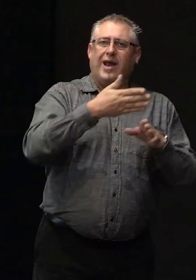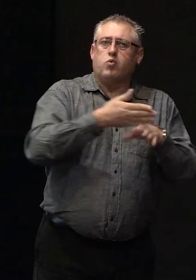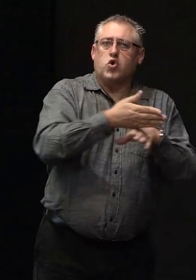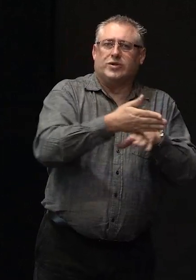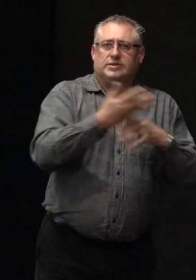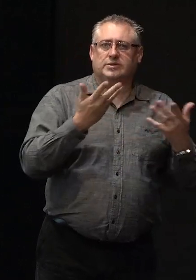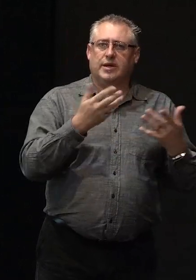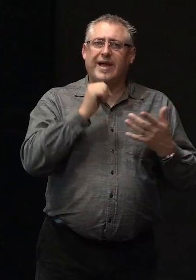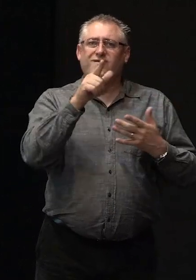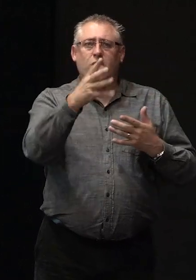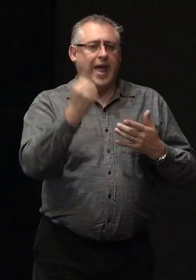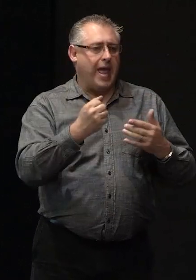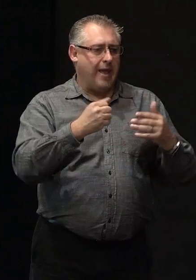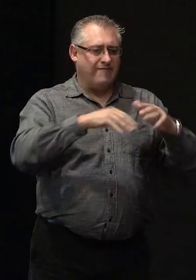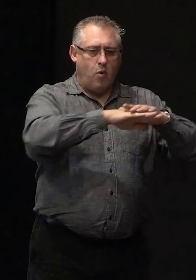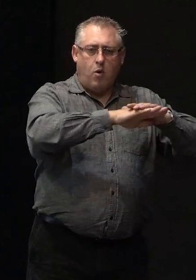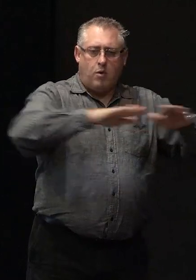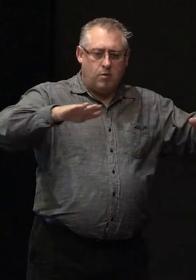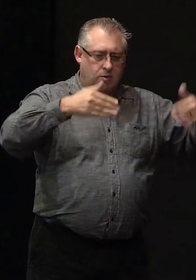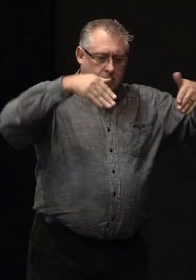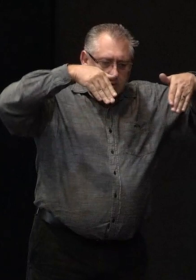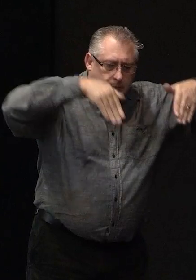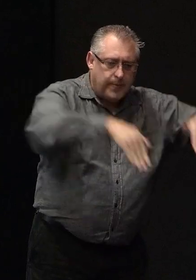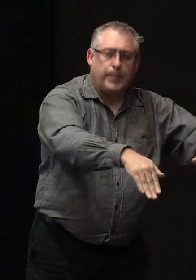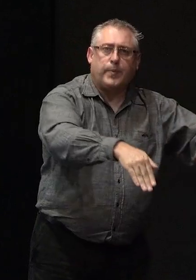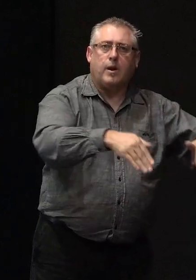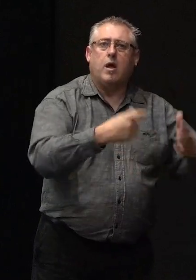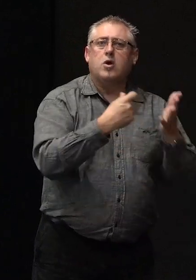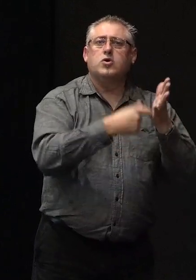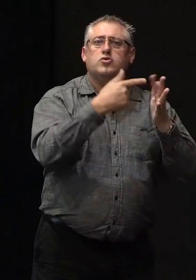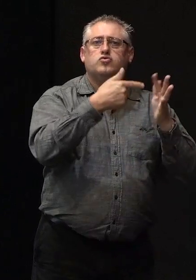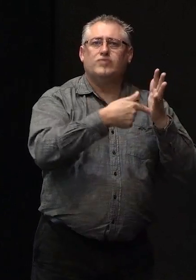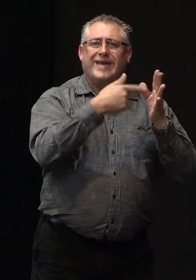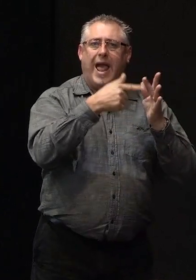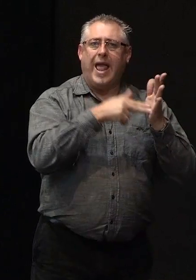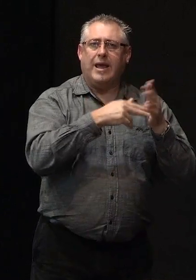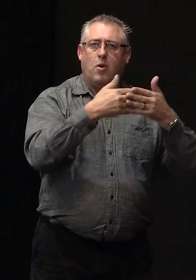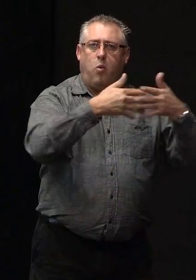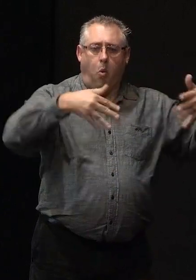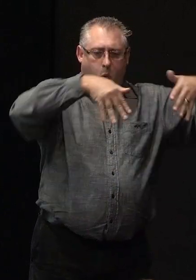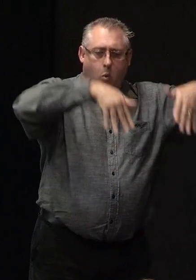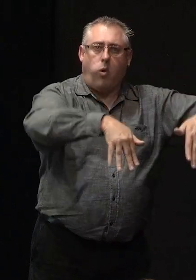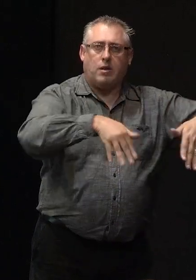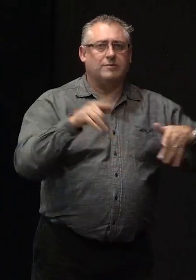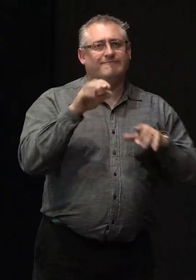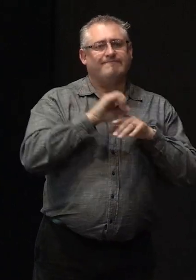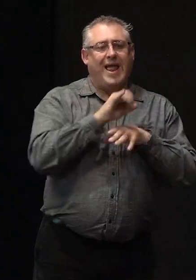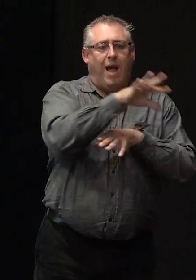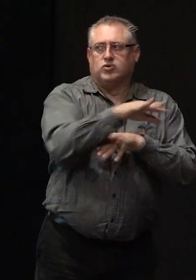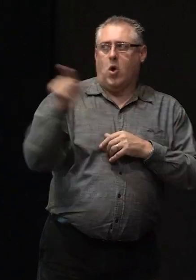you have retaining walls on your site that's outside the scope of this and that will need to